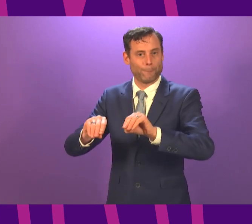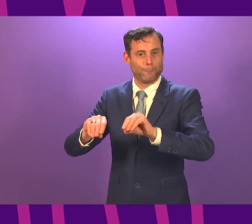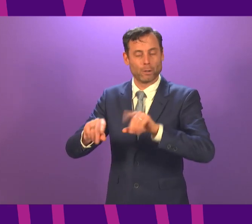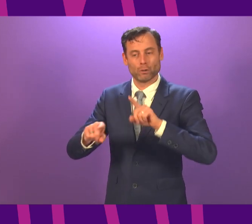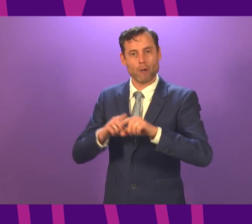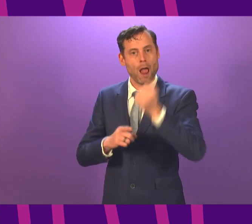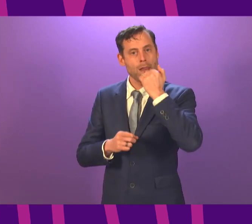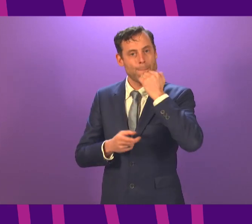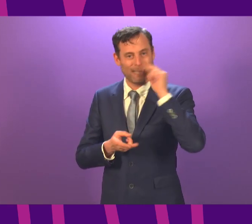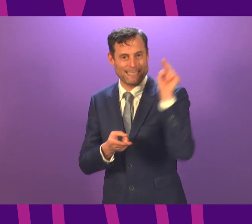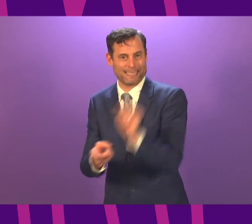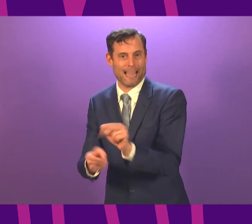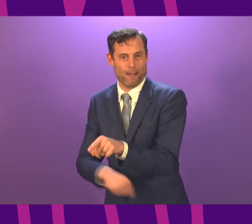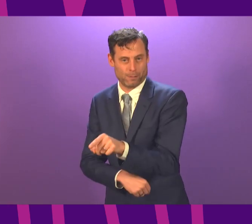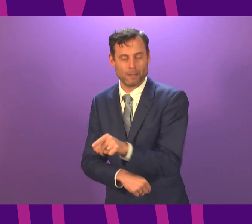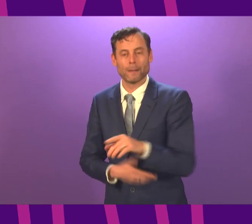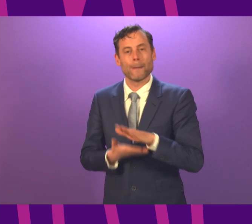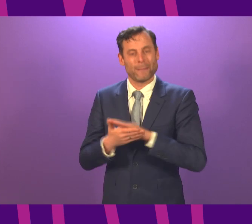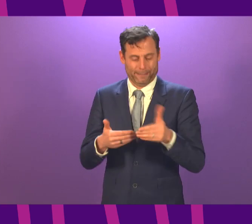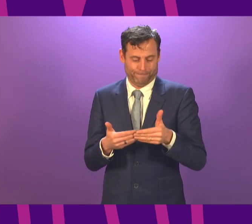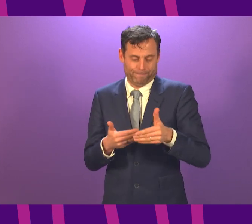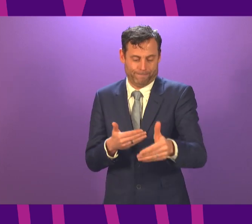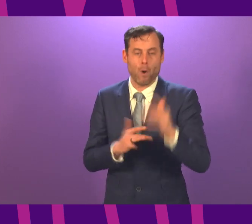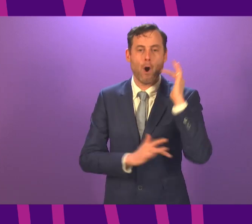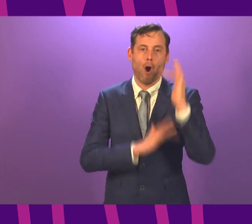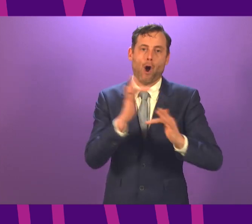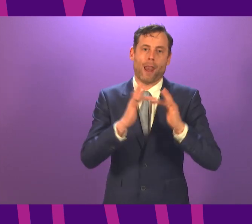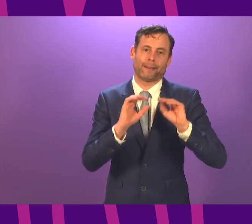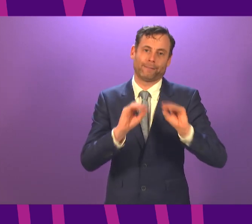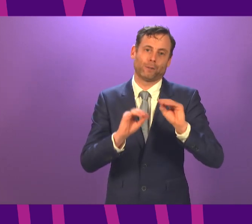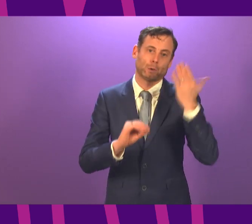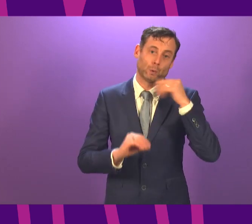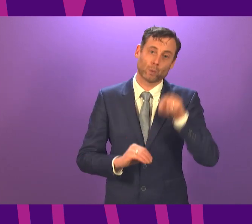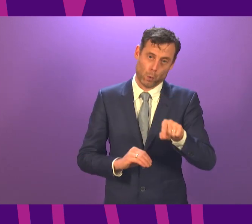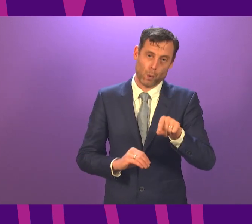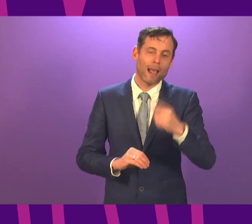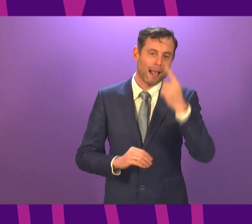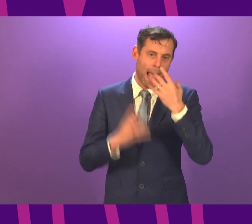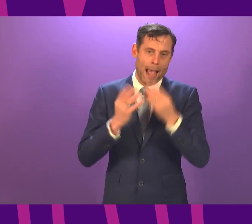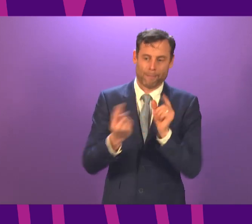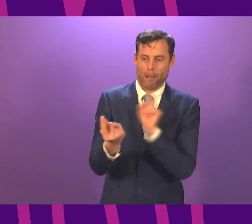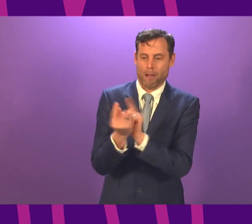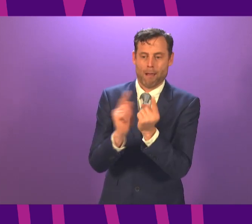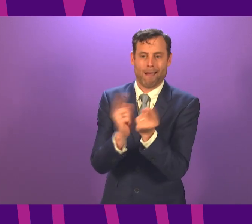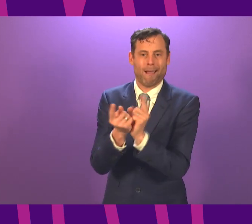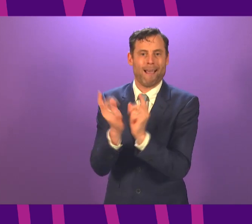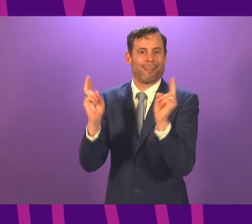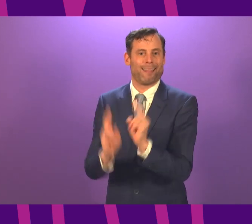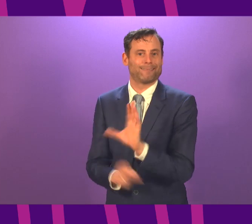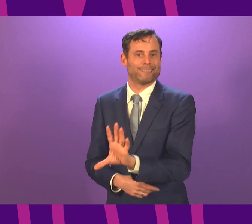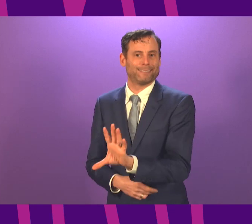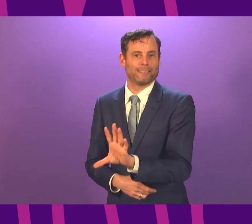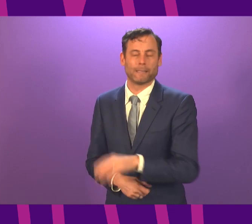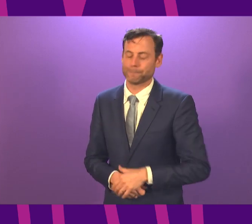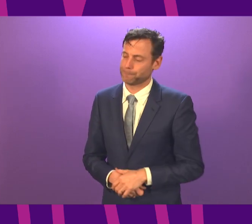reopen. A period of online learning will also in turn help us to do that. The second reason is that there is still significant